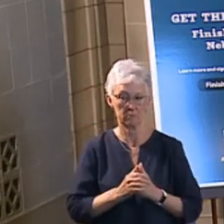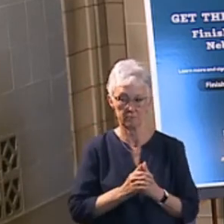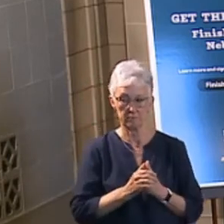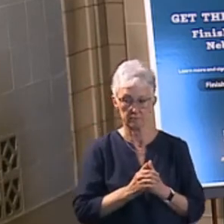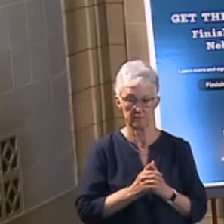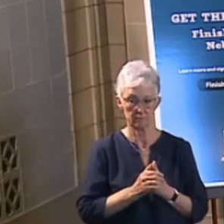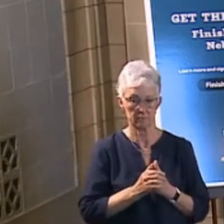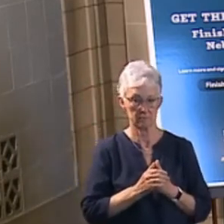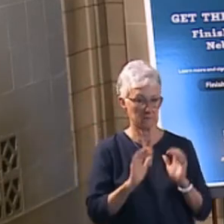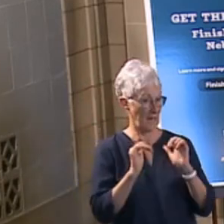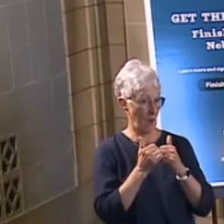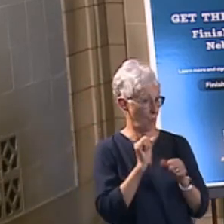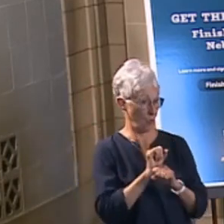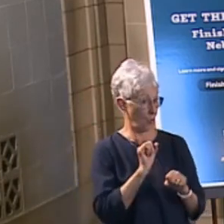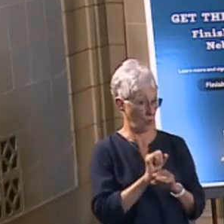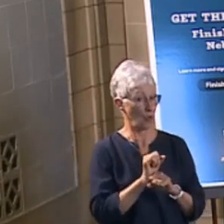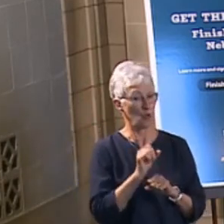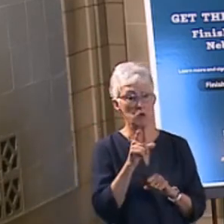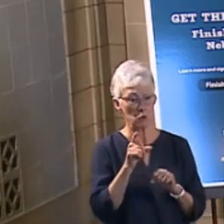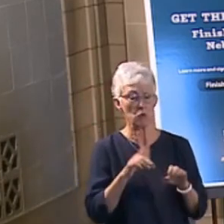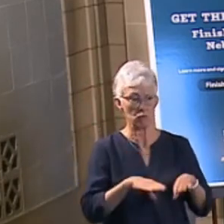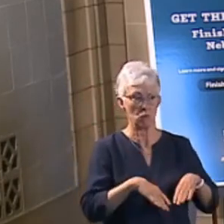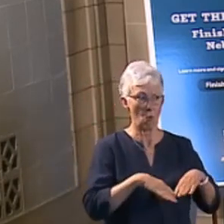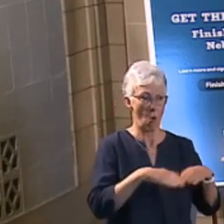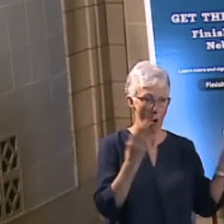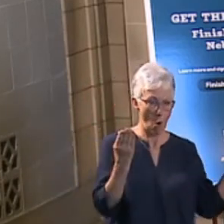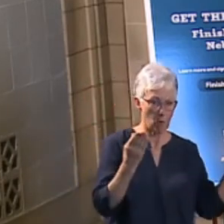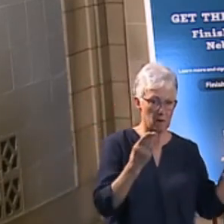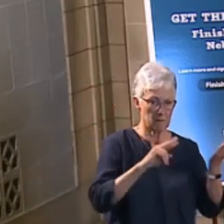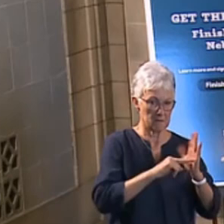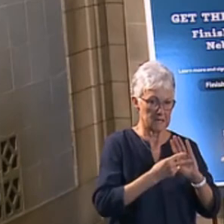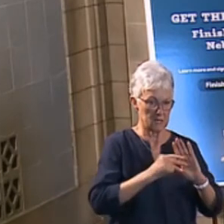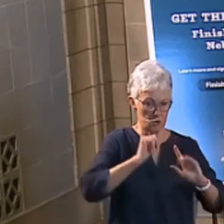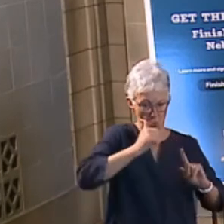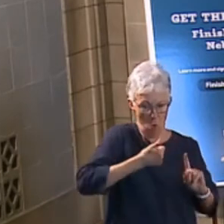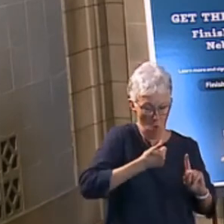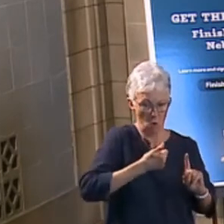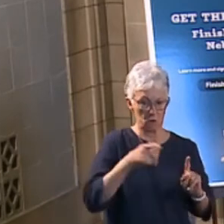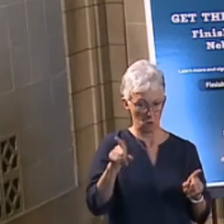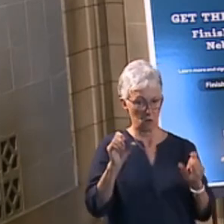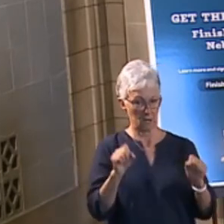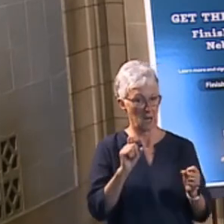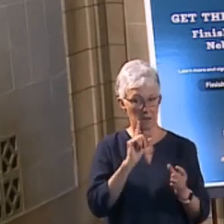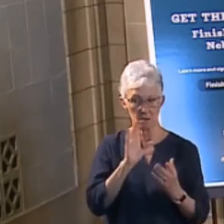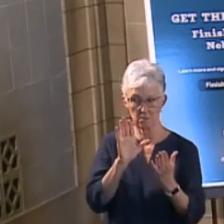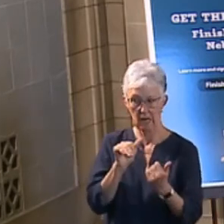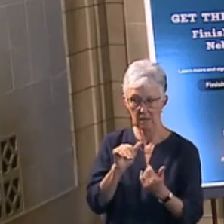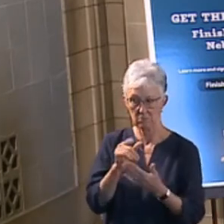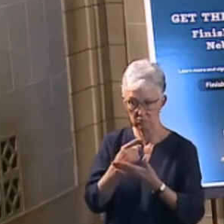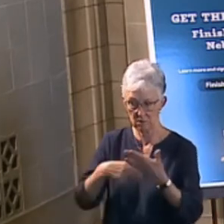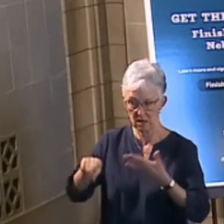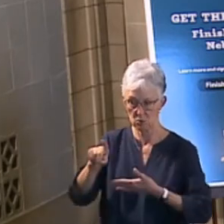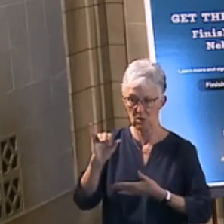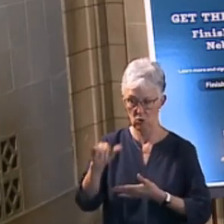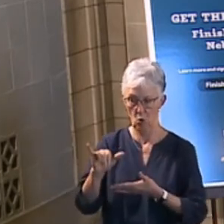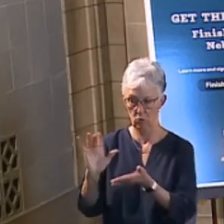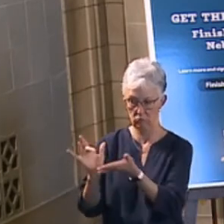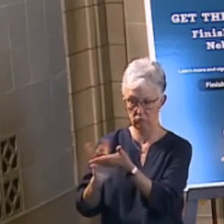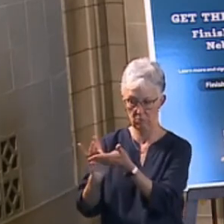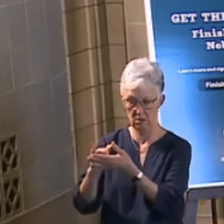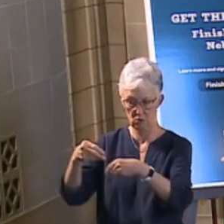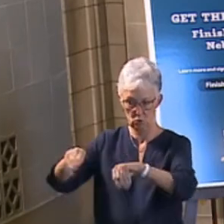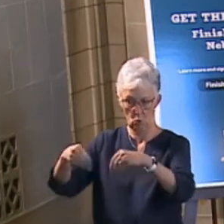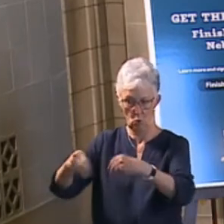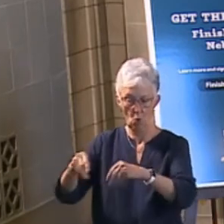the way that works is that that opens up to be ordered starting tomorrow, and so you can expect that next week those pharmacies will start getting